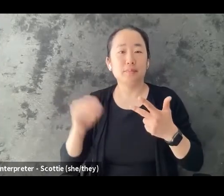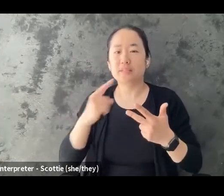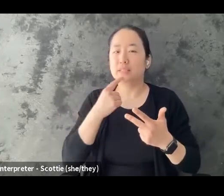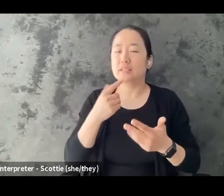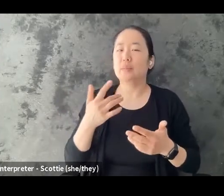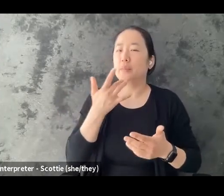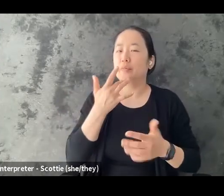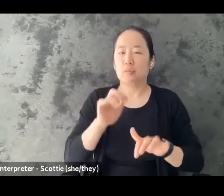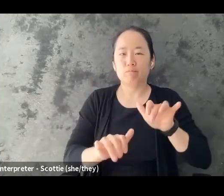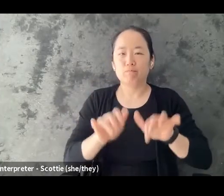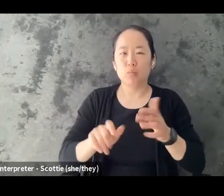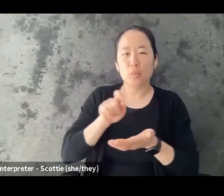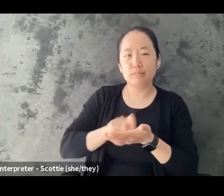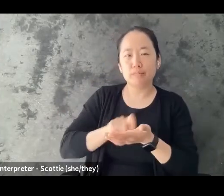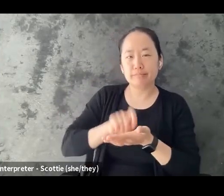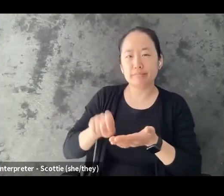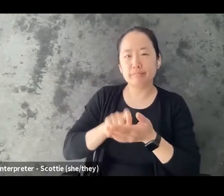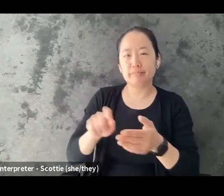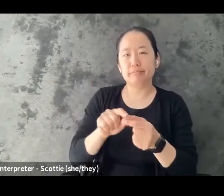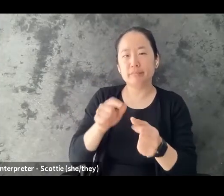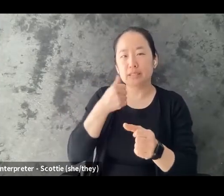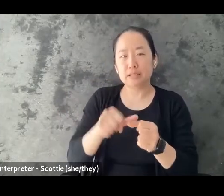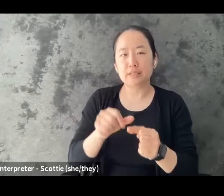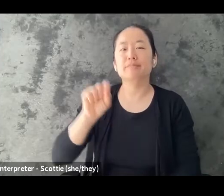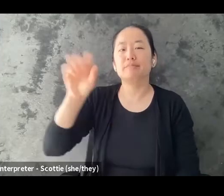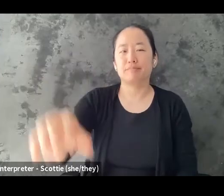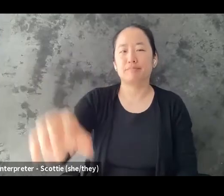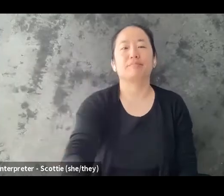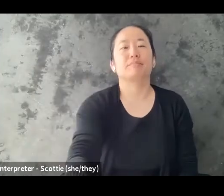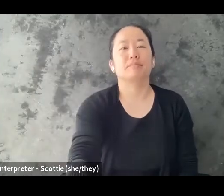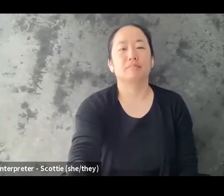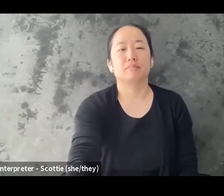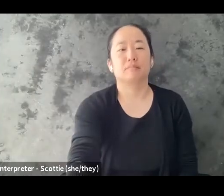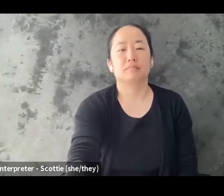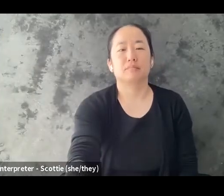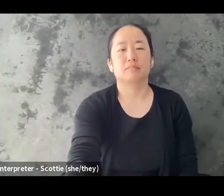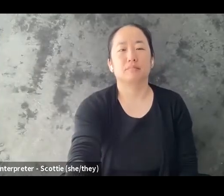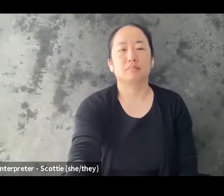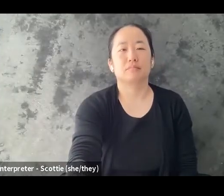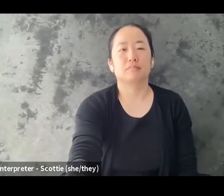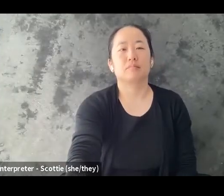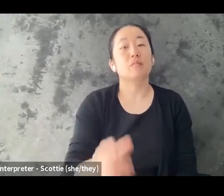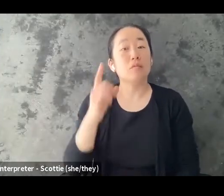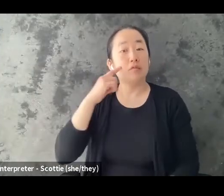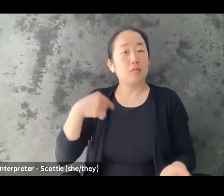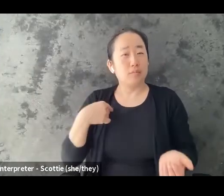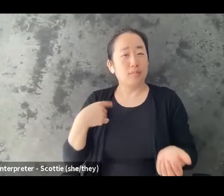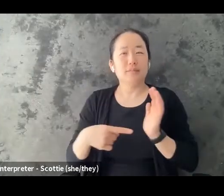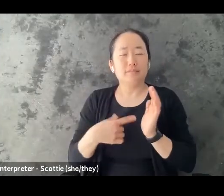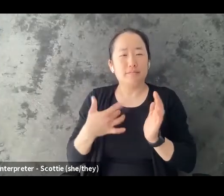letter or message. I think for me, sometimes I've had a lot of success with writing a letter and then talking about it